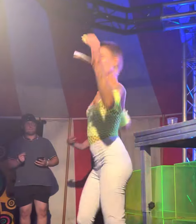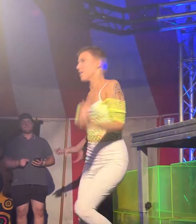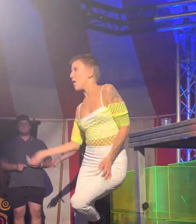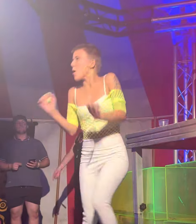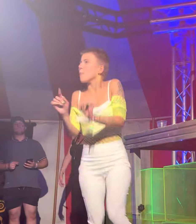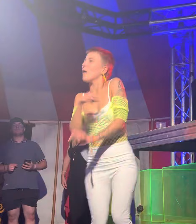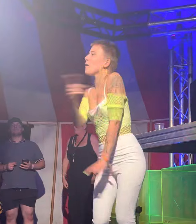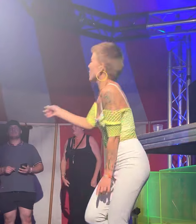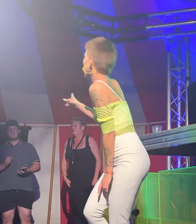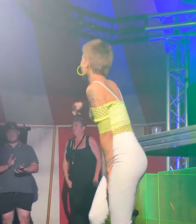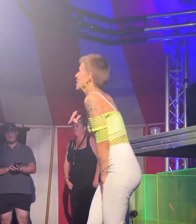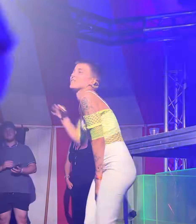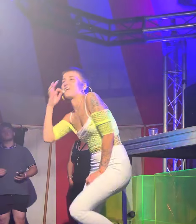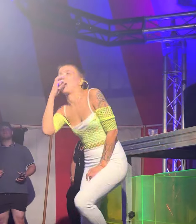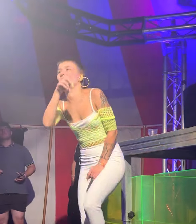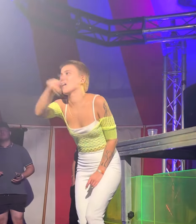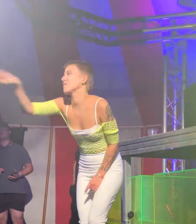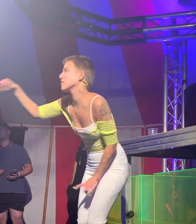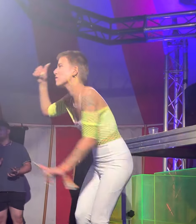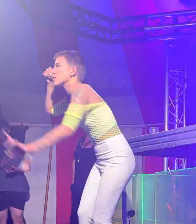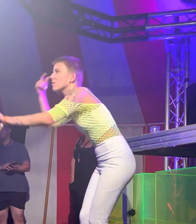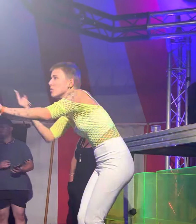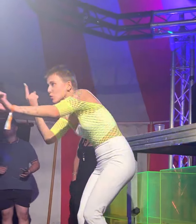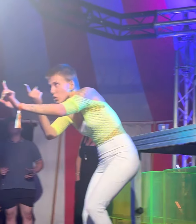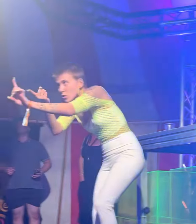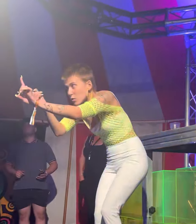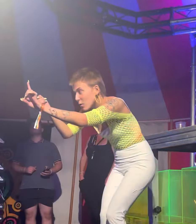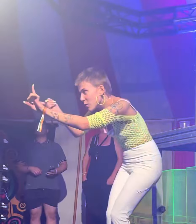Wait for them to ask you who you know